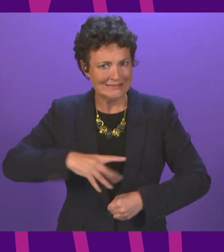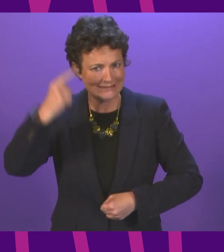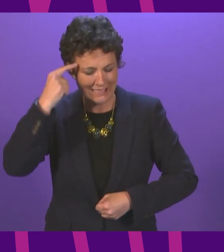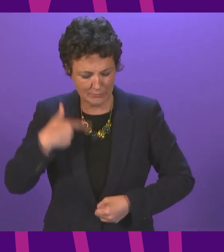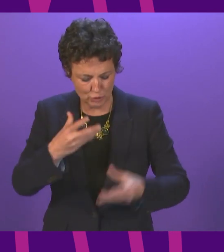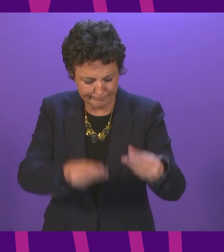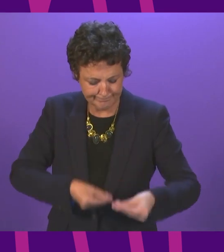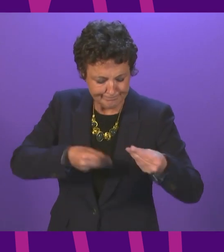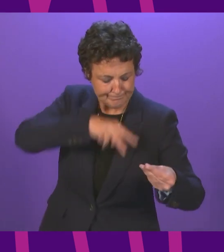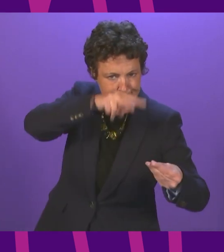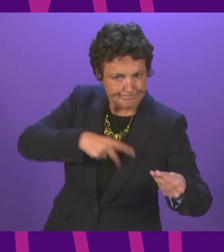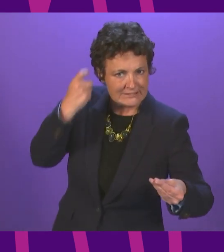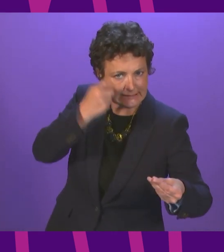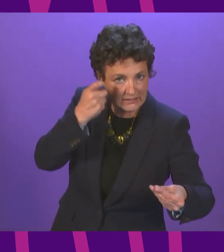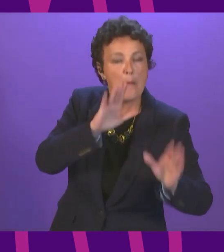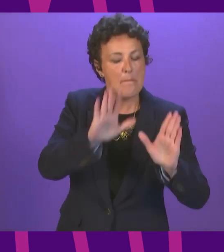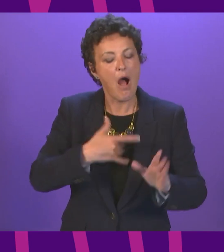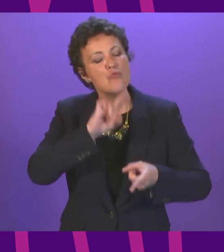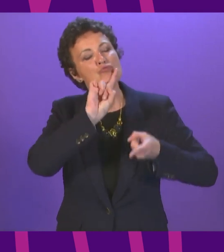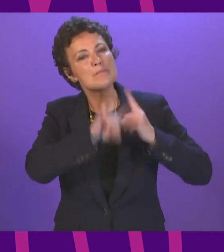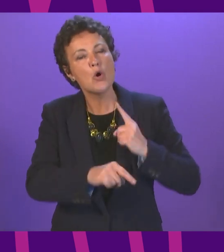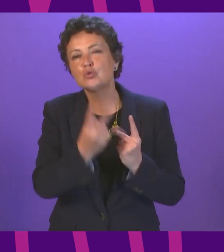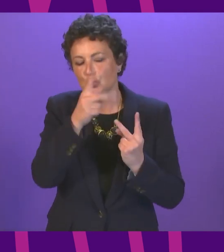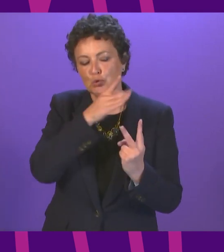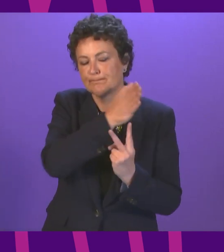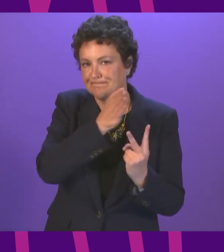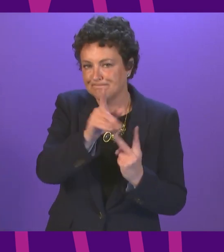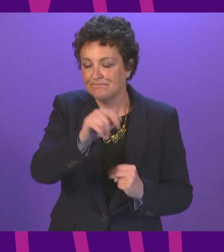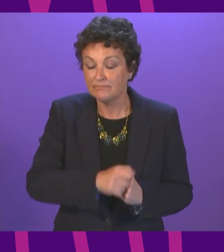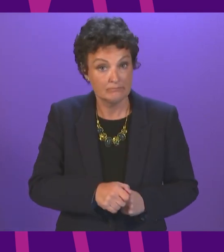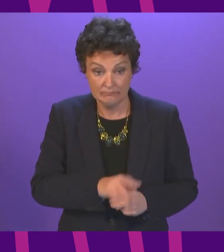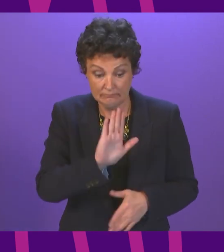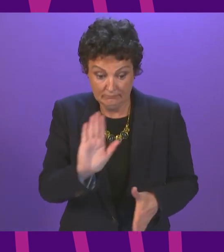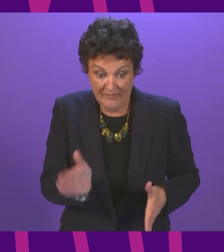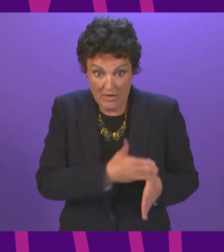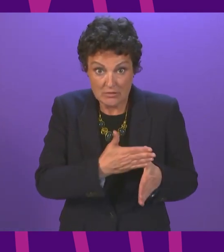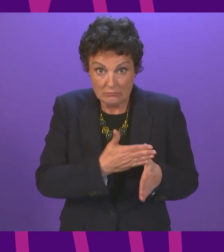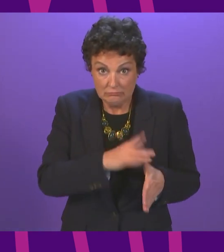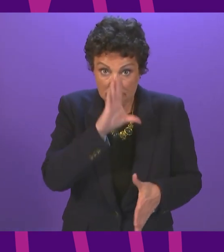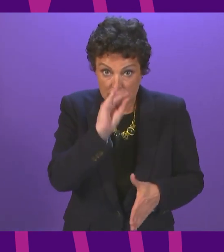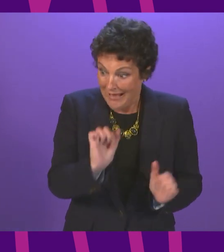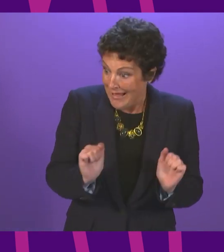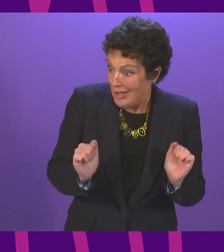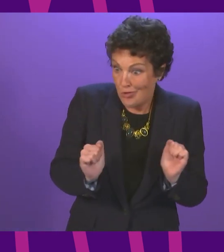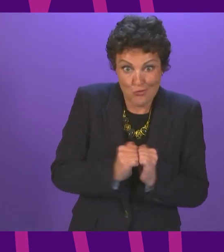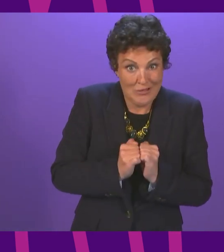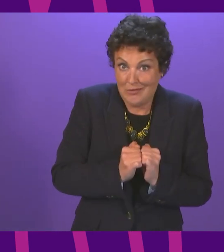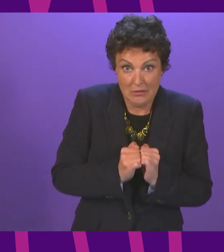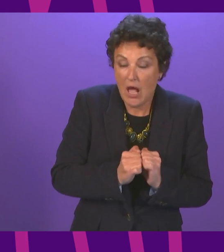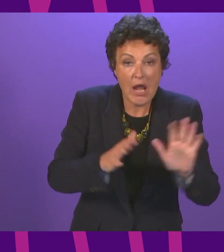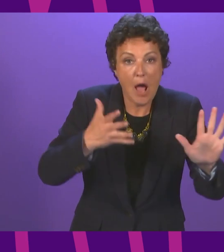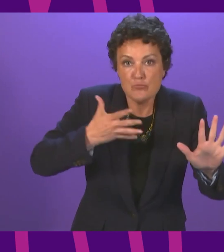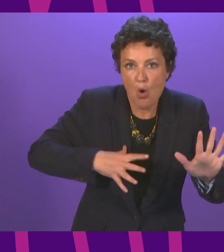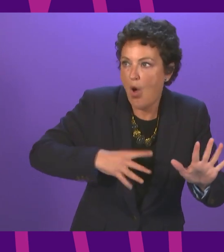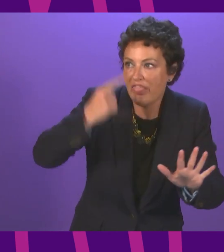properly. I would say two things though in response to his question. Firstly, I absolutely agree and this is not me trying to second-guess decisions of